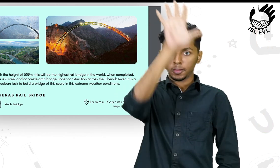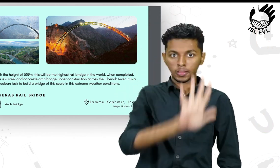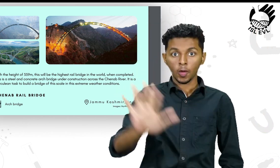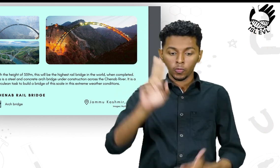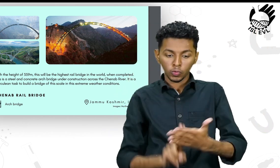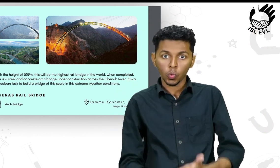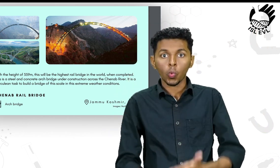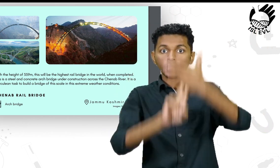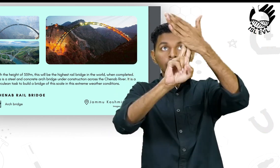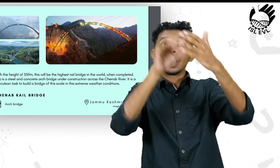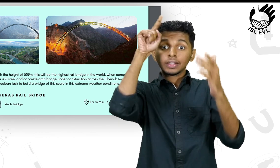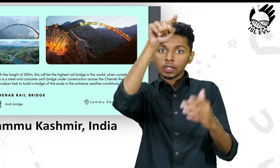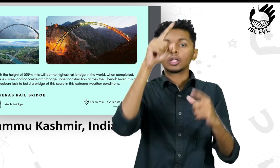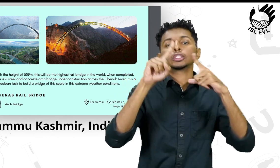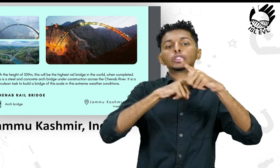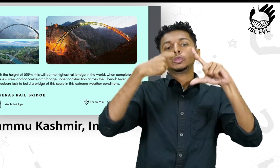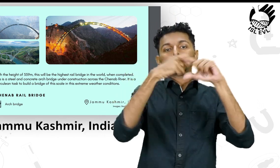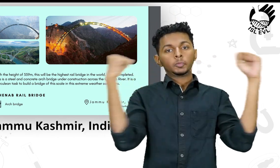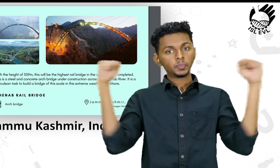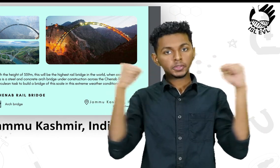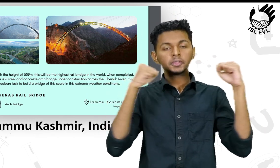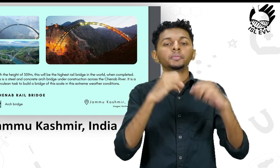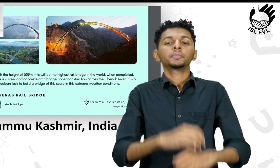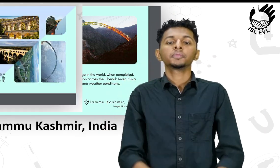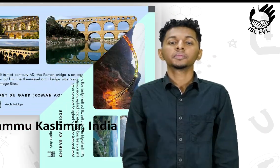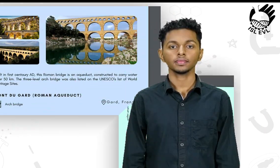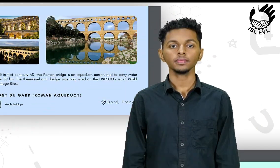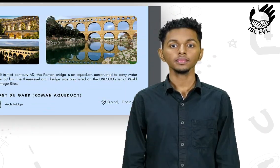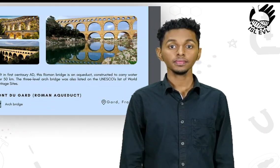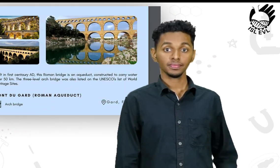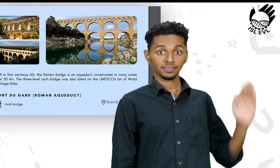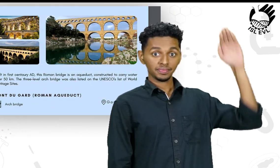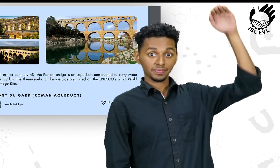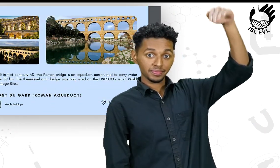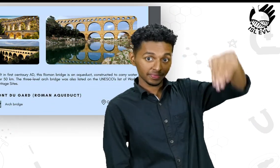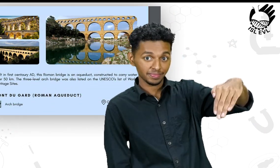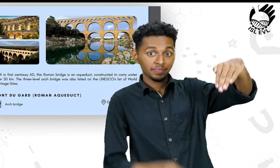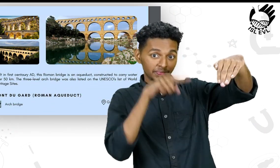of Jammu and Kashmir in the northern part of India.